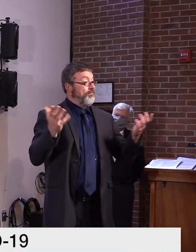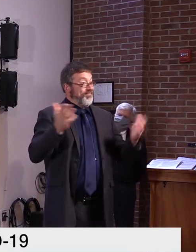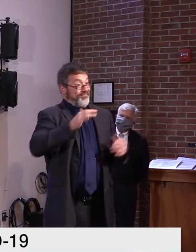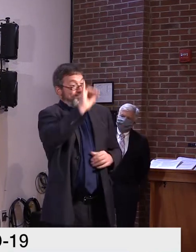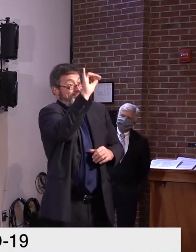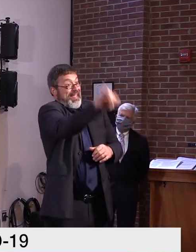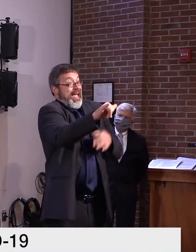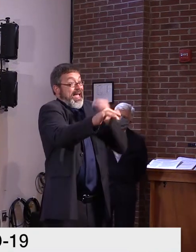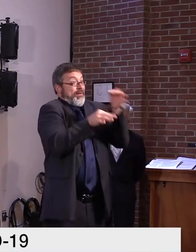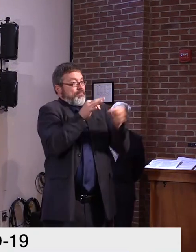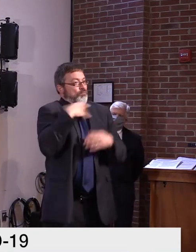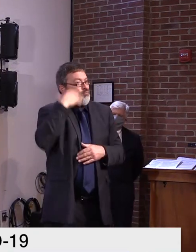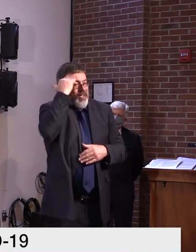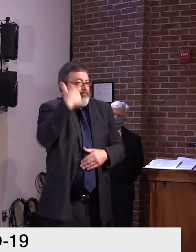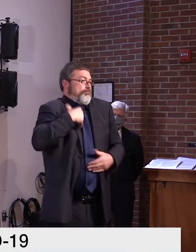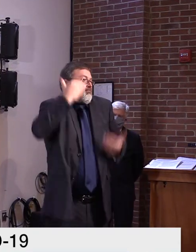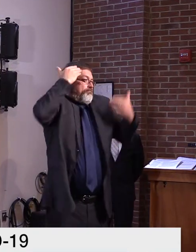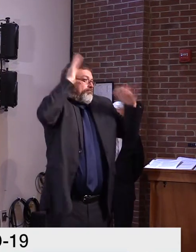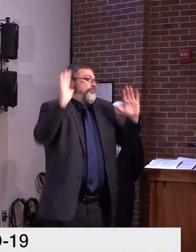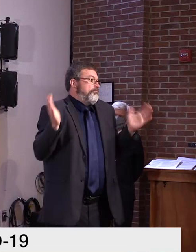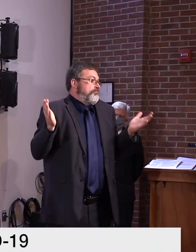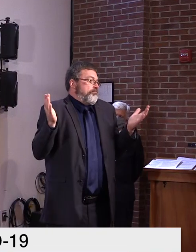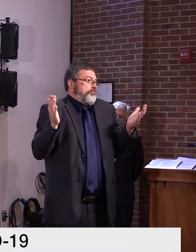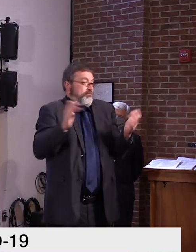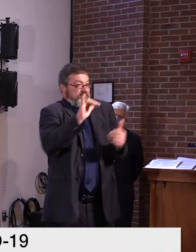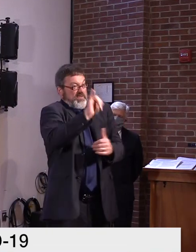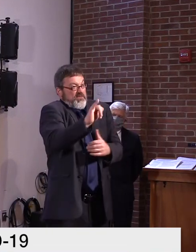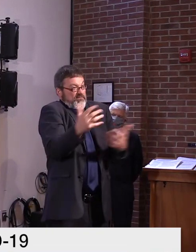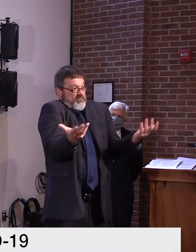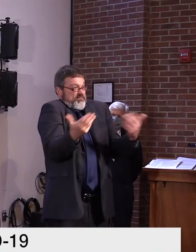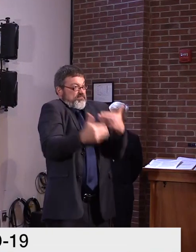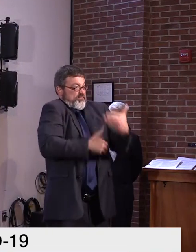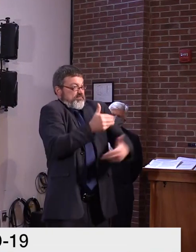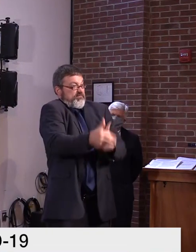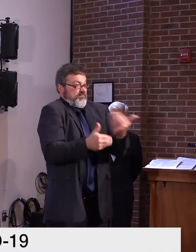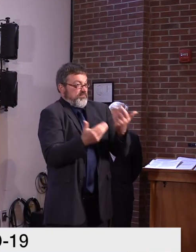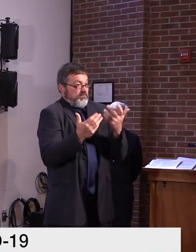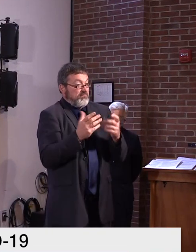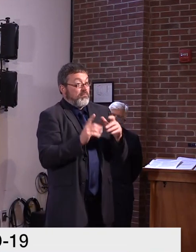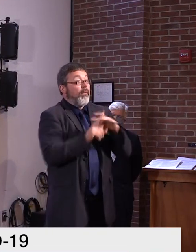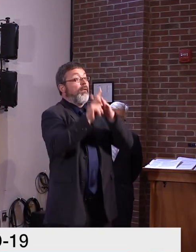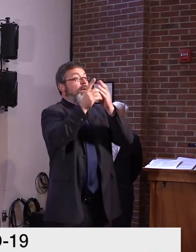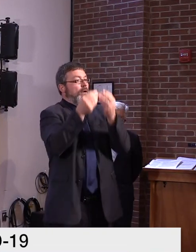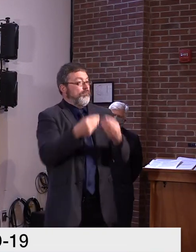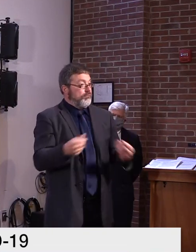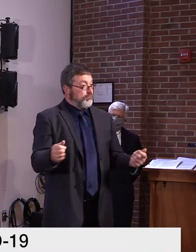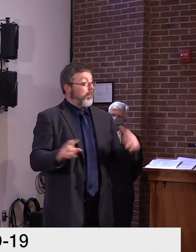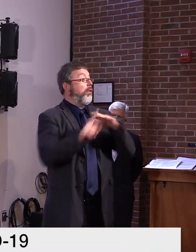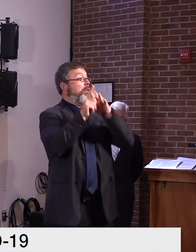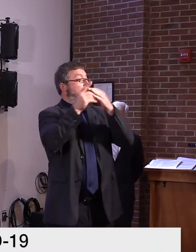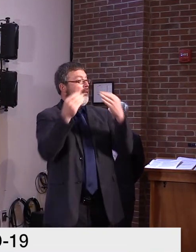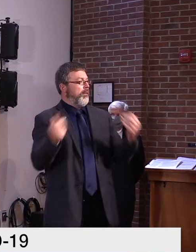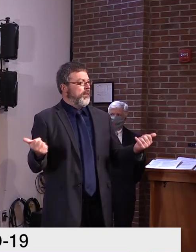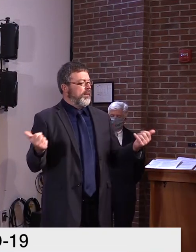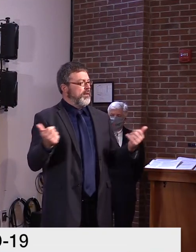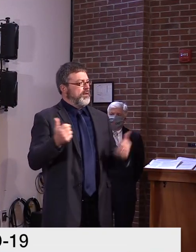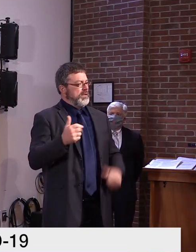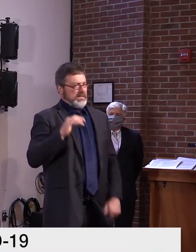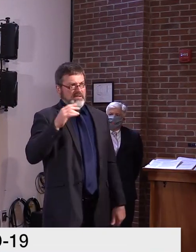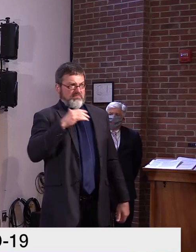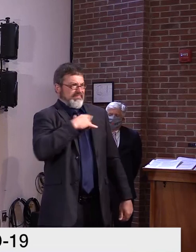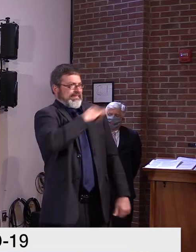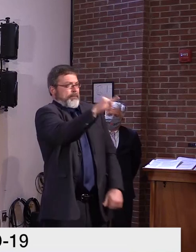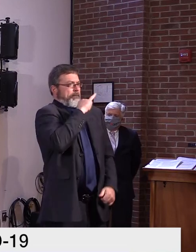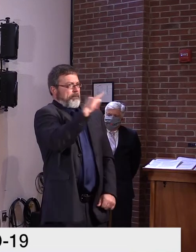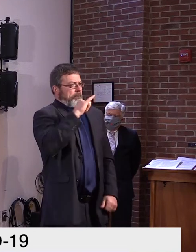just almost serendipitous when that happens. But obviously it pikes our interest and that's why we're, uh,